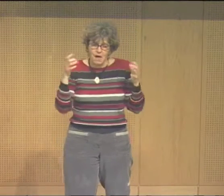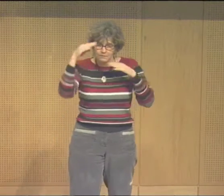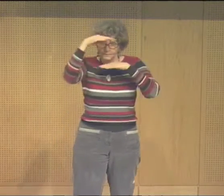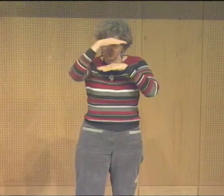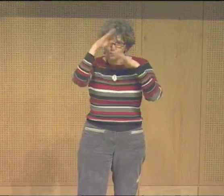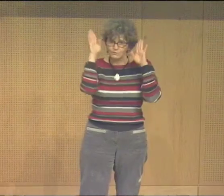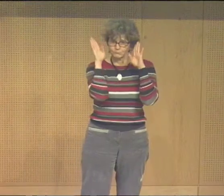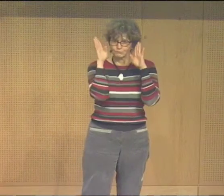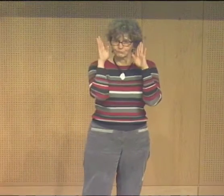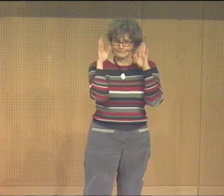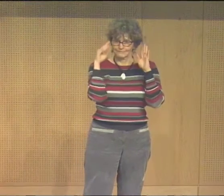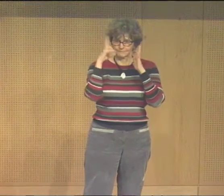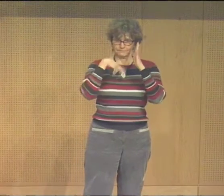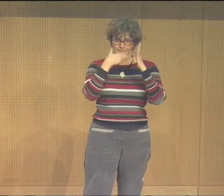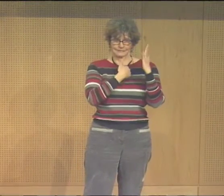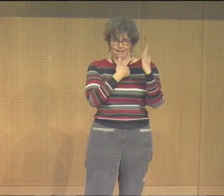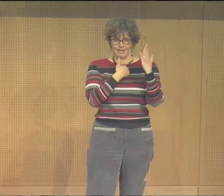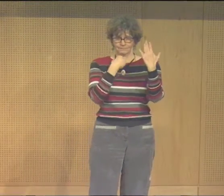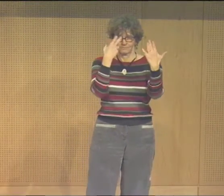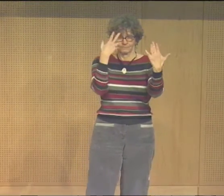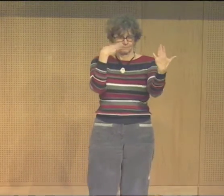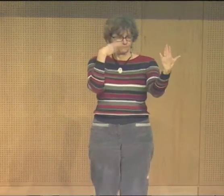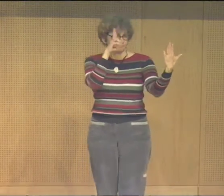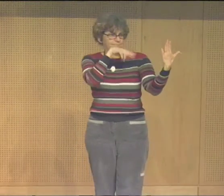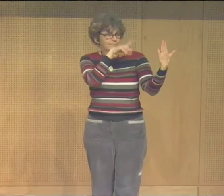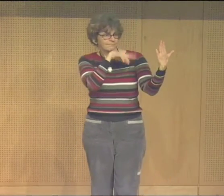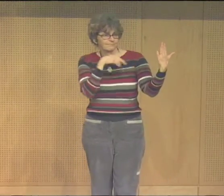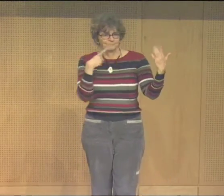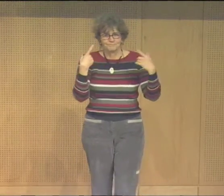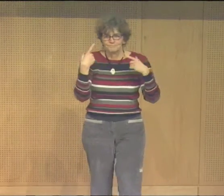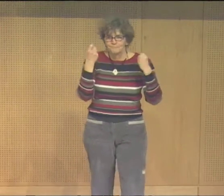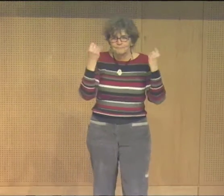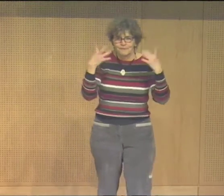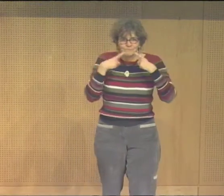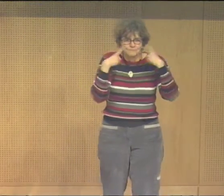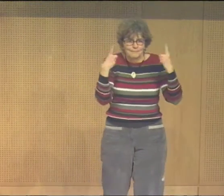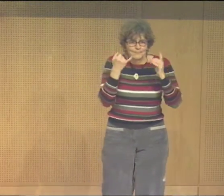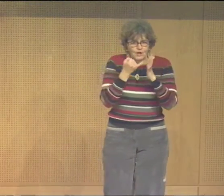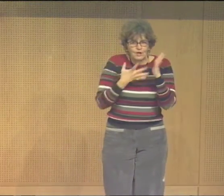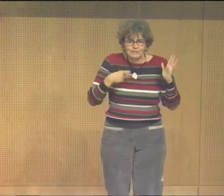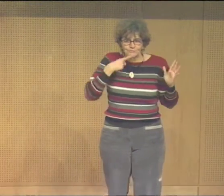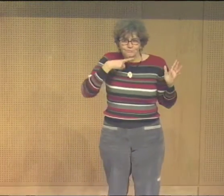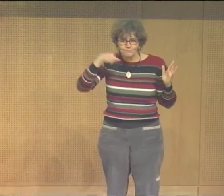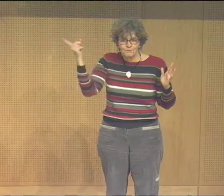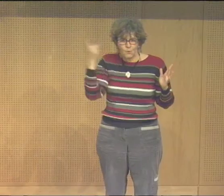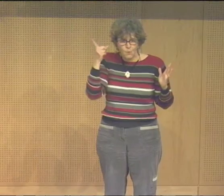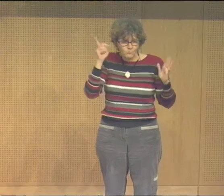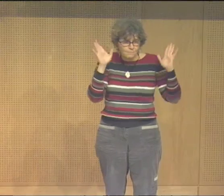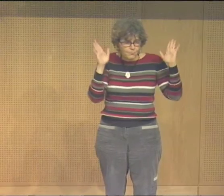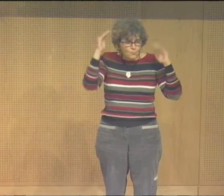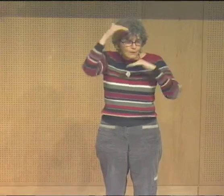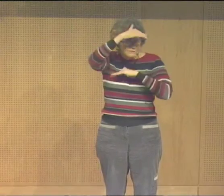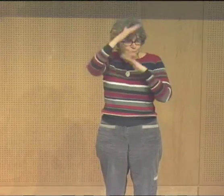I do a lot of portraits, self-portraits. And there are many famous hearing